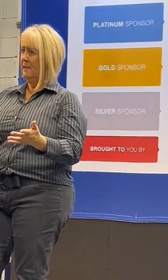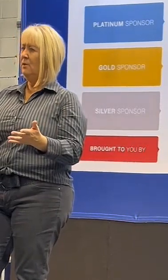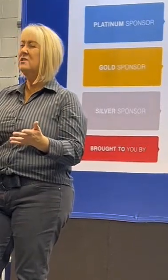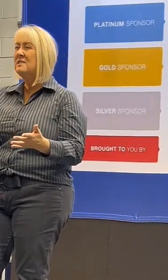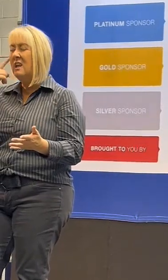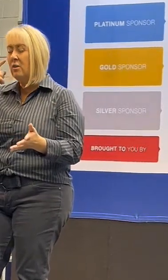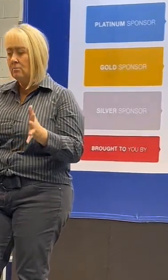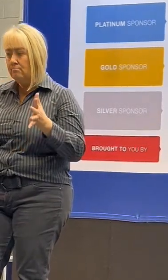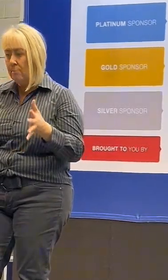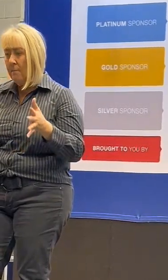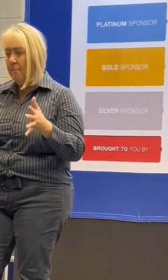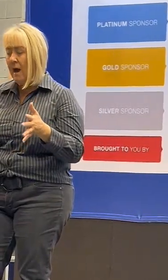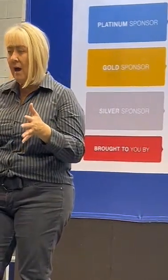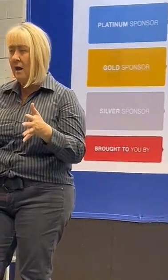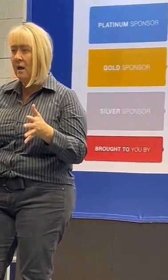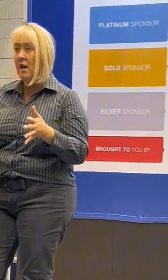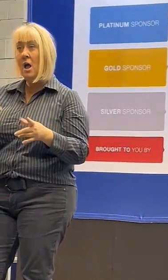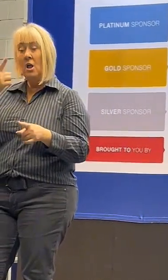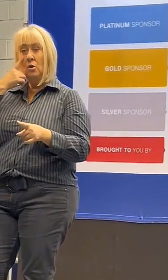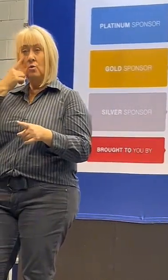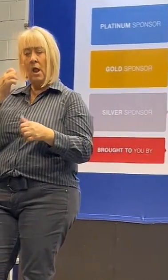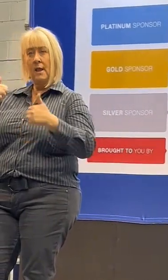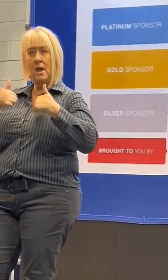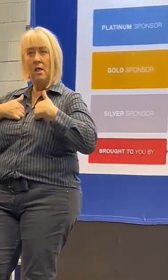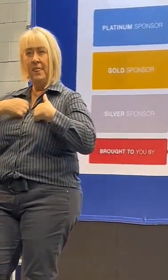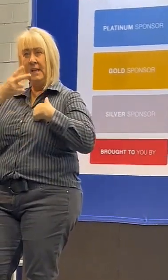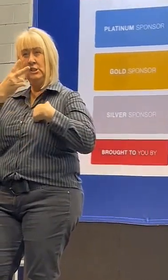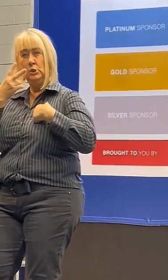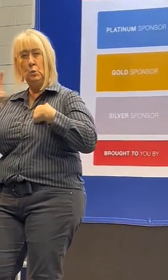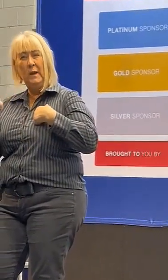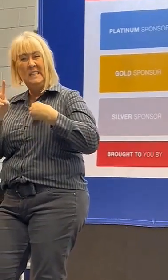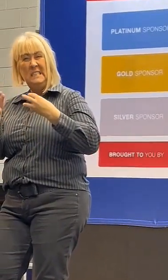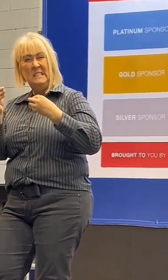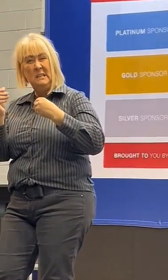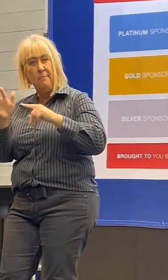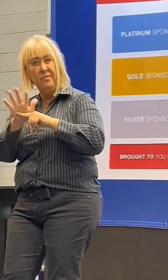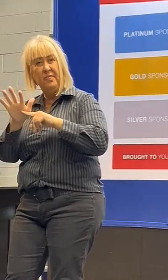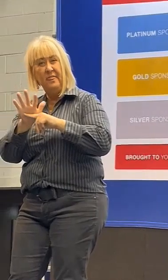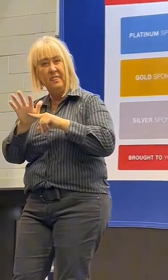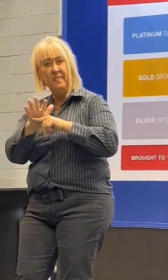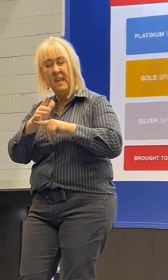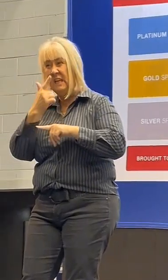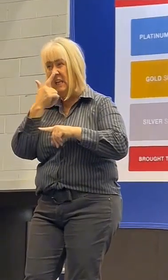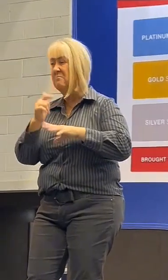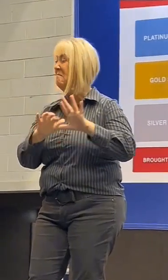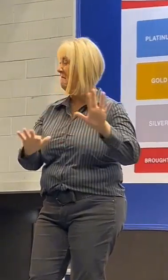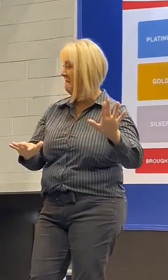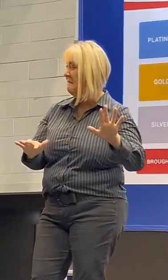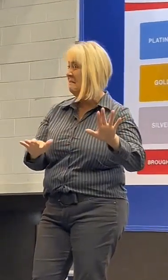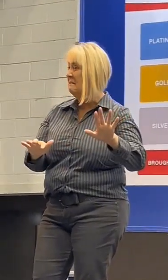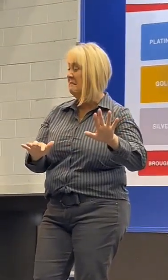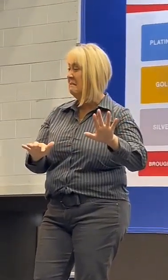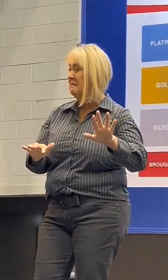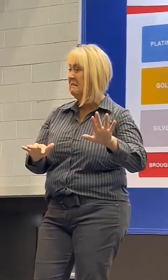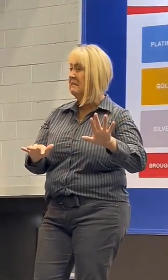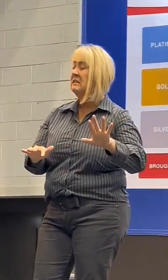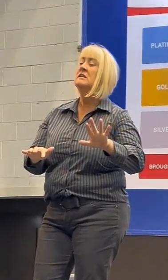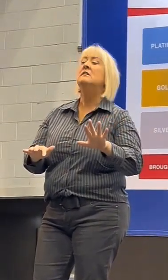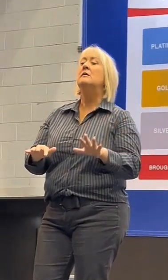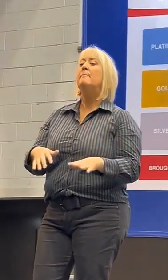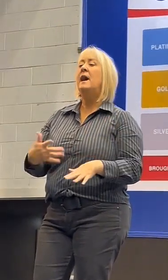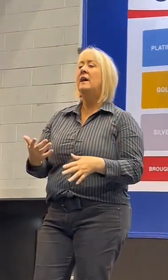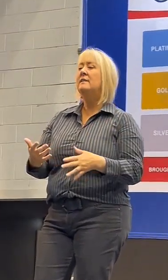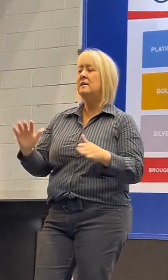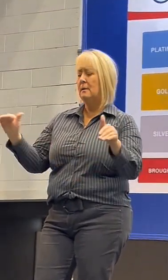a seemingly healthy 20-something-year-old girl complaining about problems typically associated with older individuals.